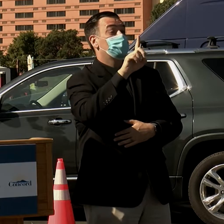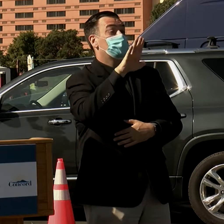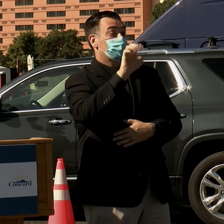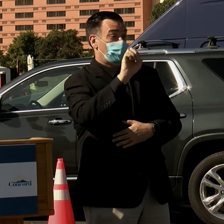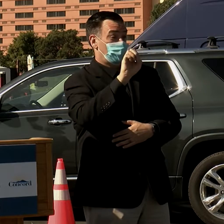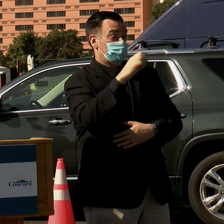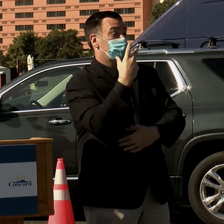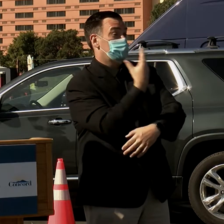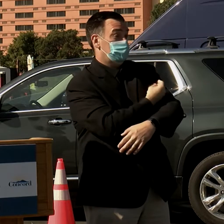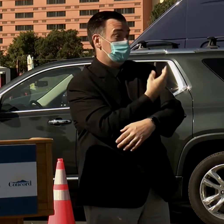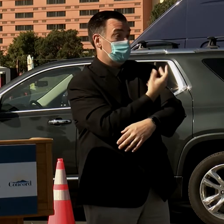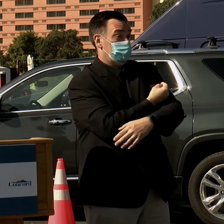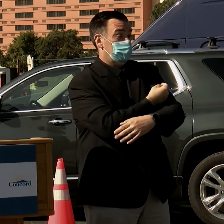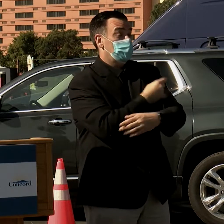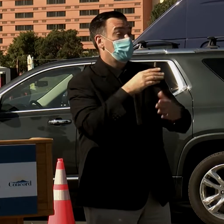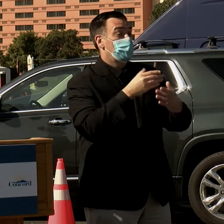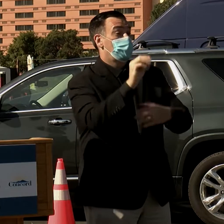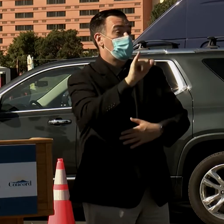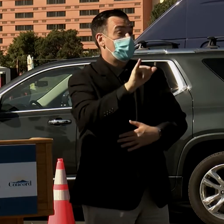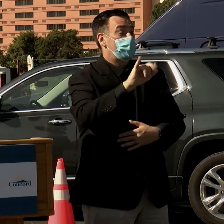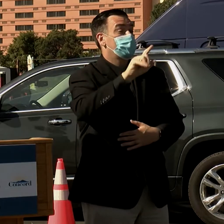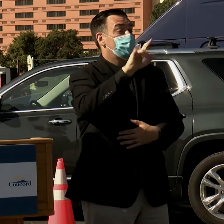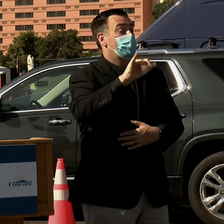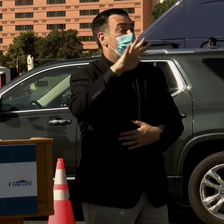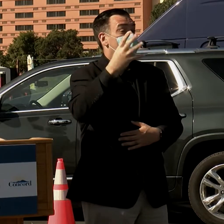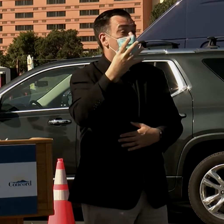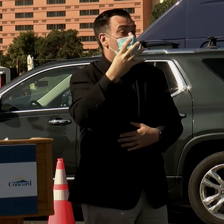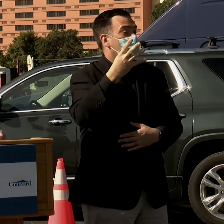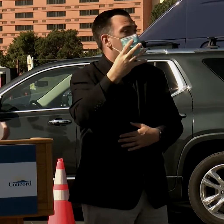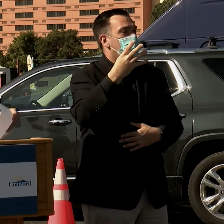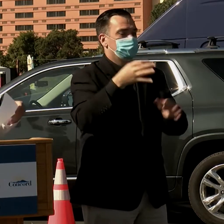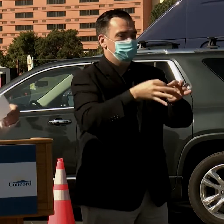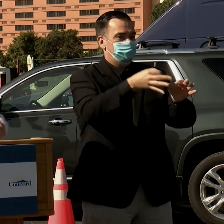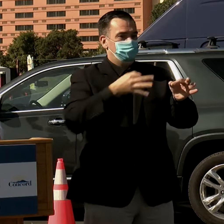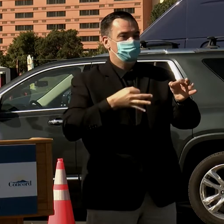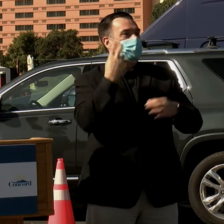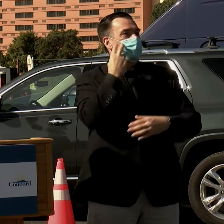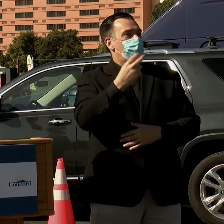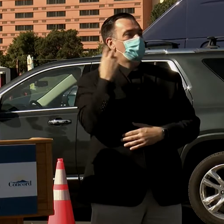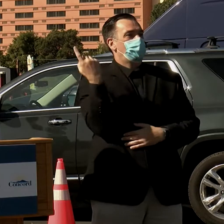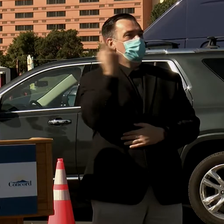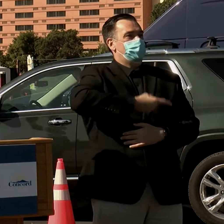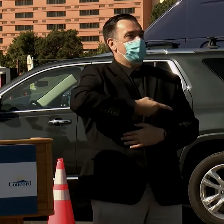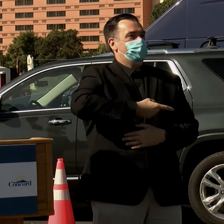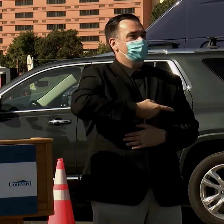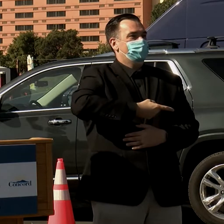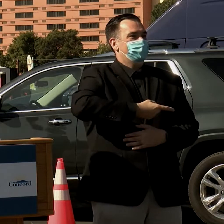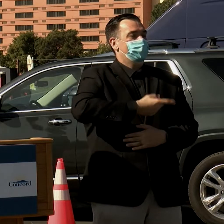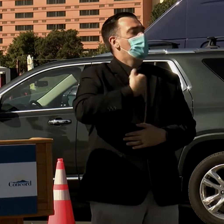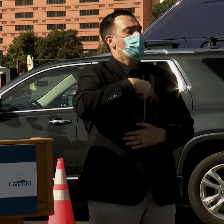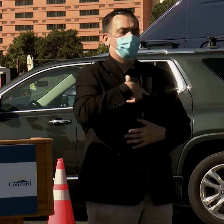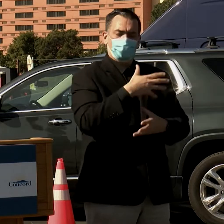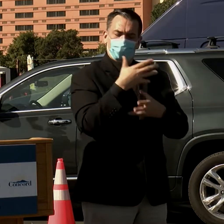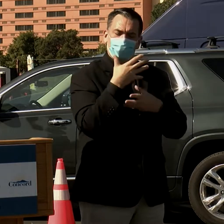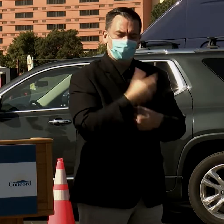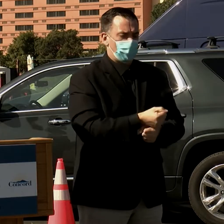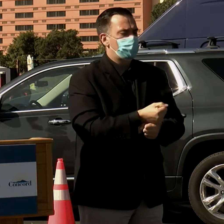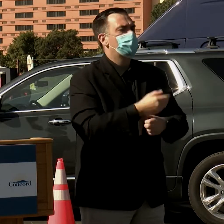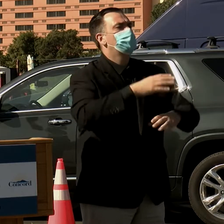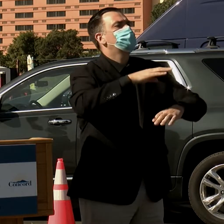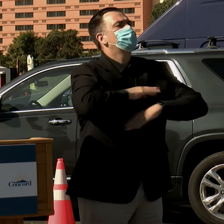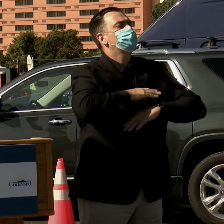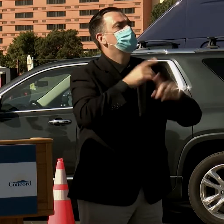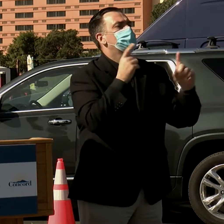July 4th, and last week, we moved that up to Memorial Day. We're confident that we will meet that